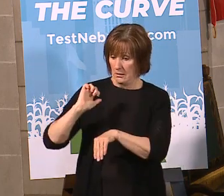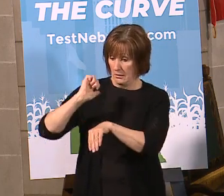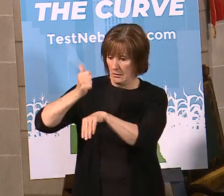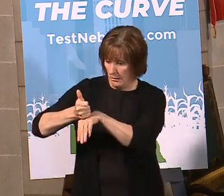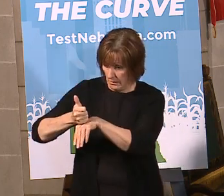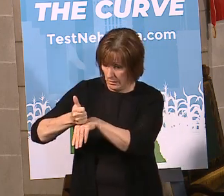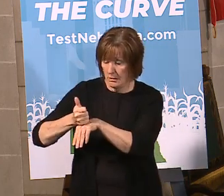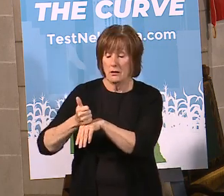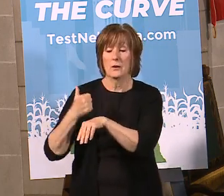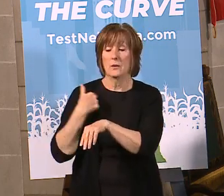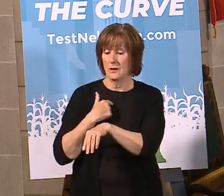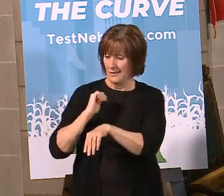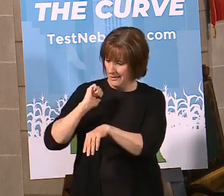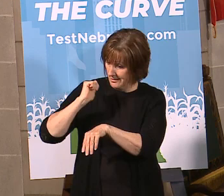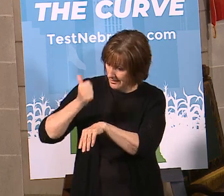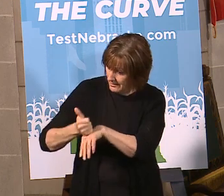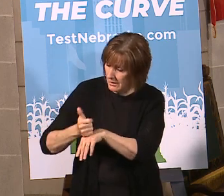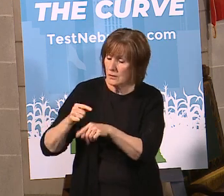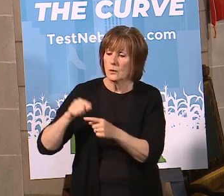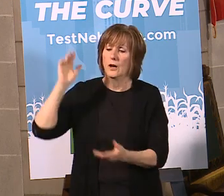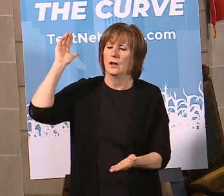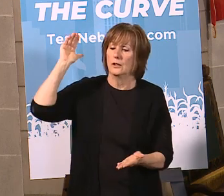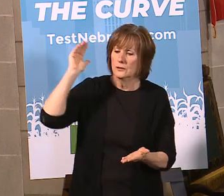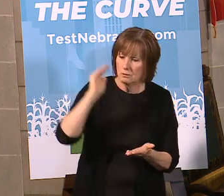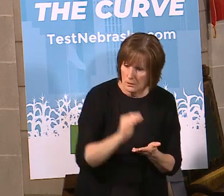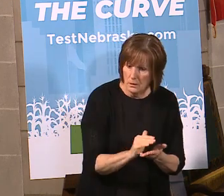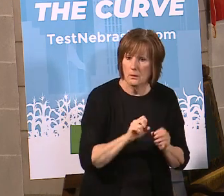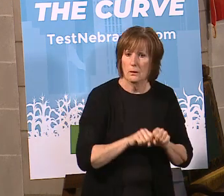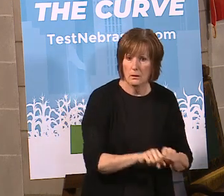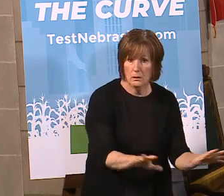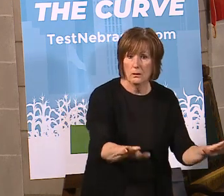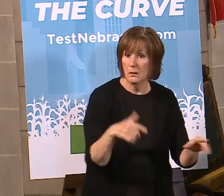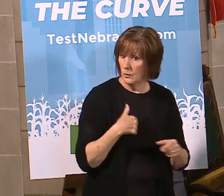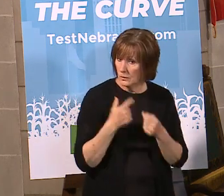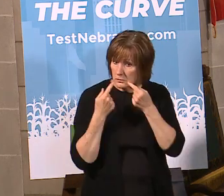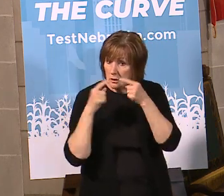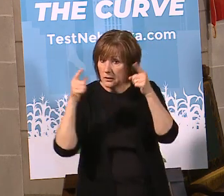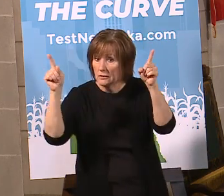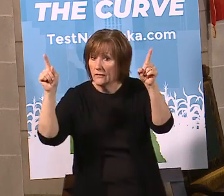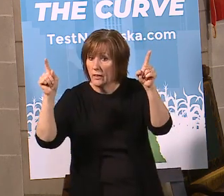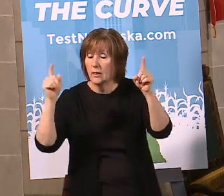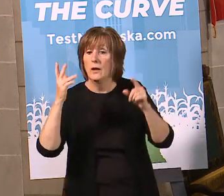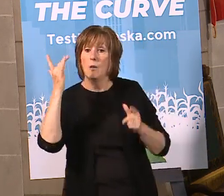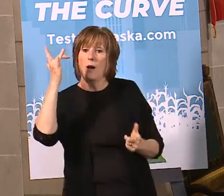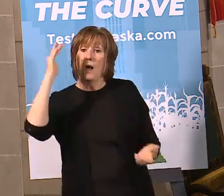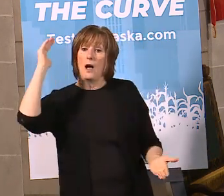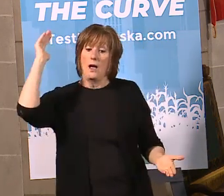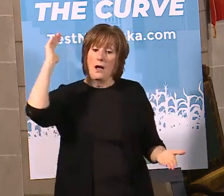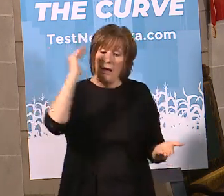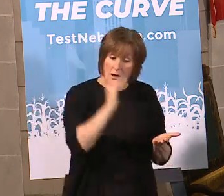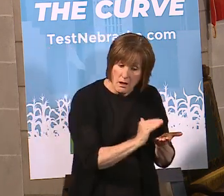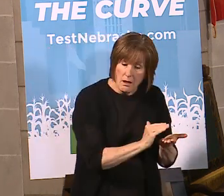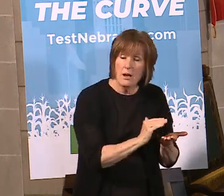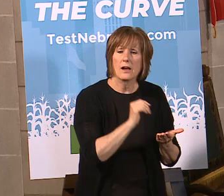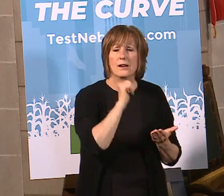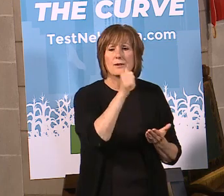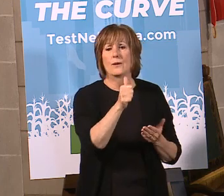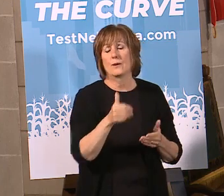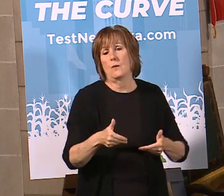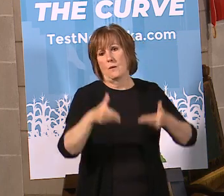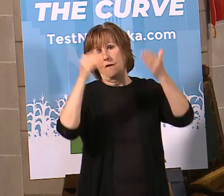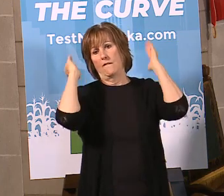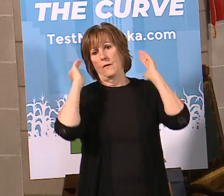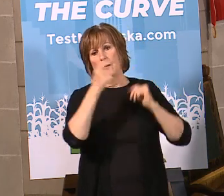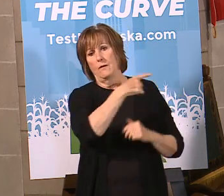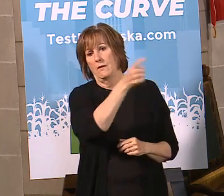we put this in place to be able to slow the spread of the virus, and we have been successful. And the reason we're slowing the spread of the virus is so that we don't overwhelm the health care